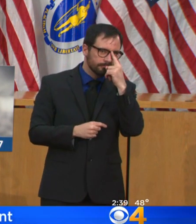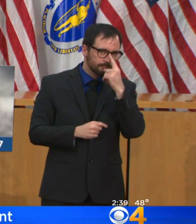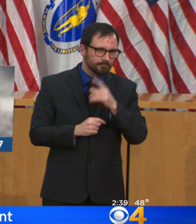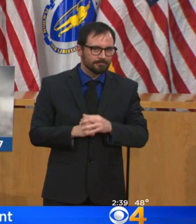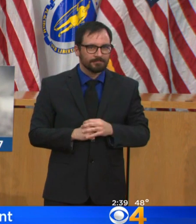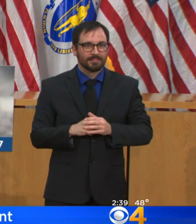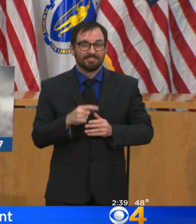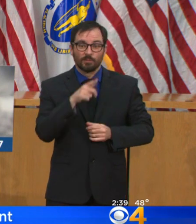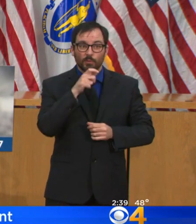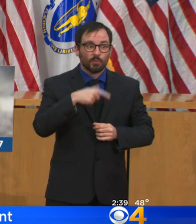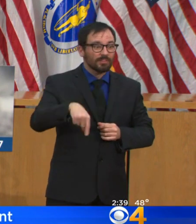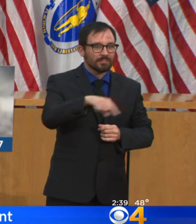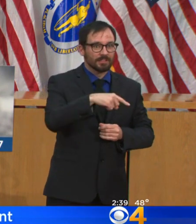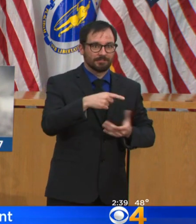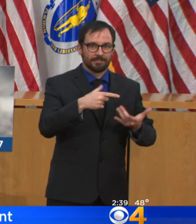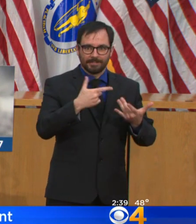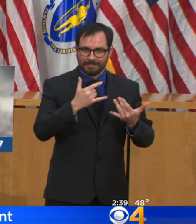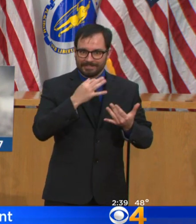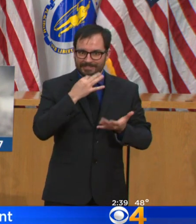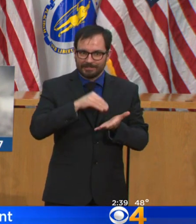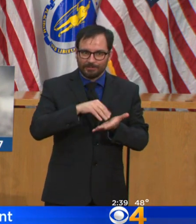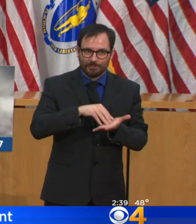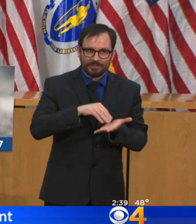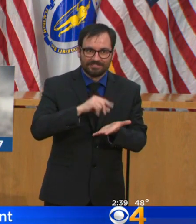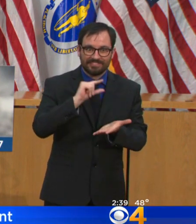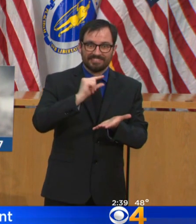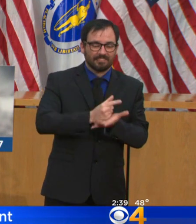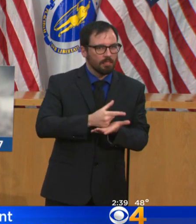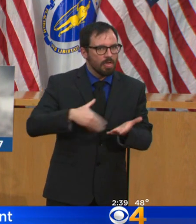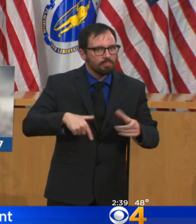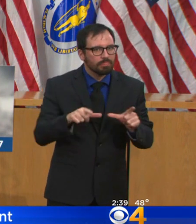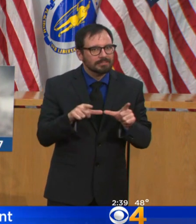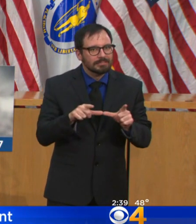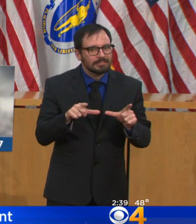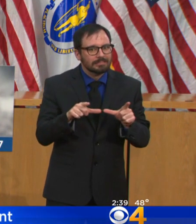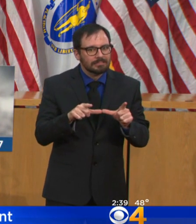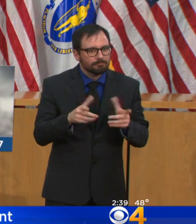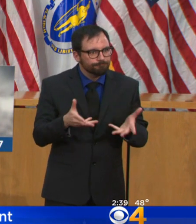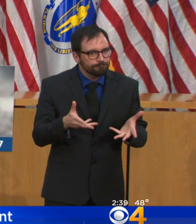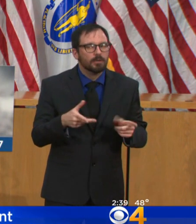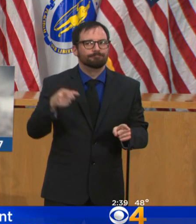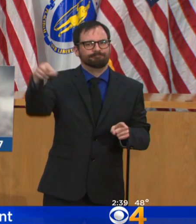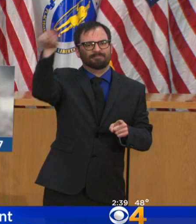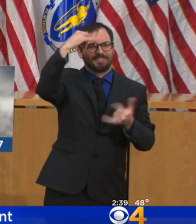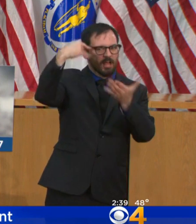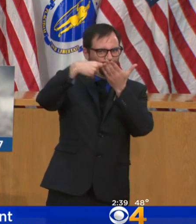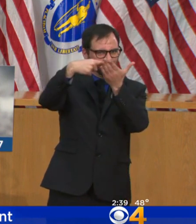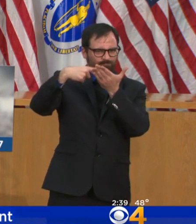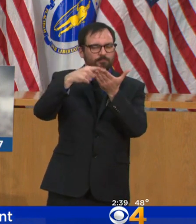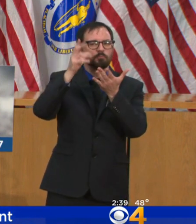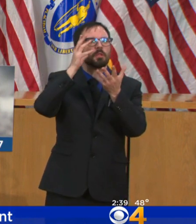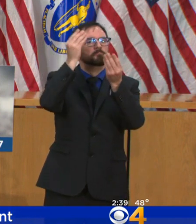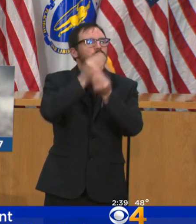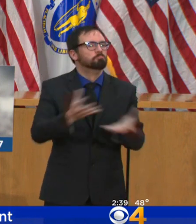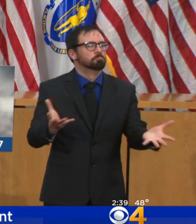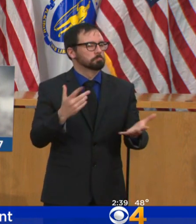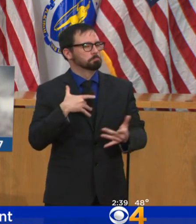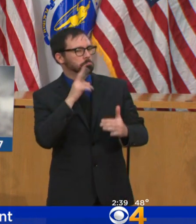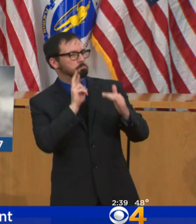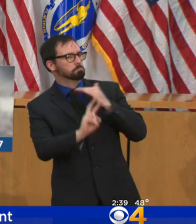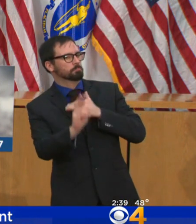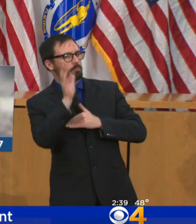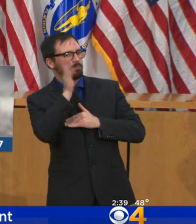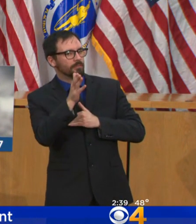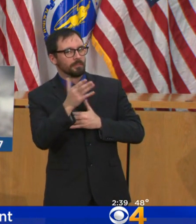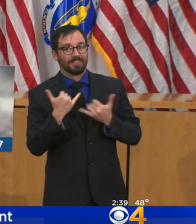announcement that apparently we're now doing a pre-announcement. So I don't think the deans have formally announced what the graduation dates would